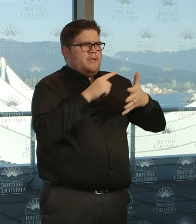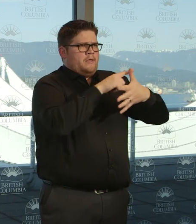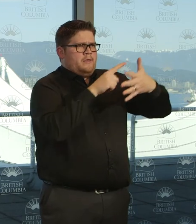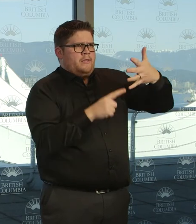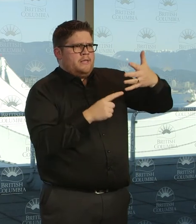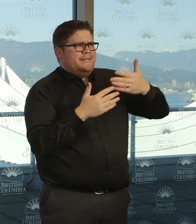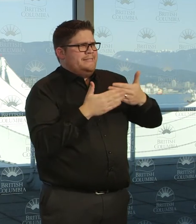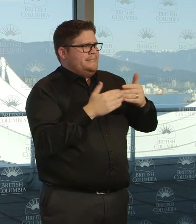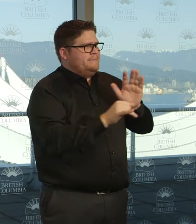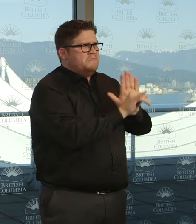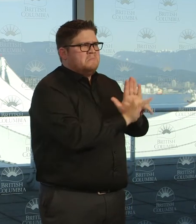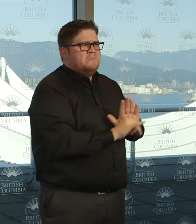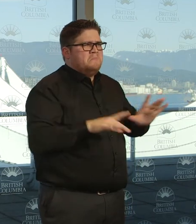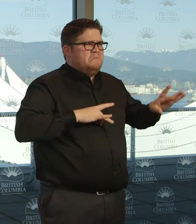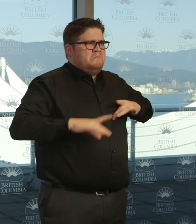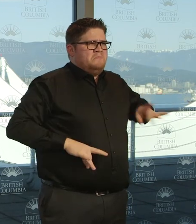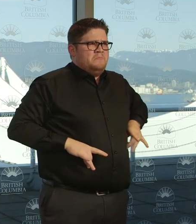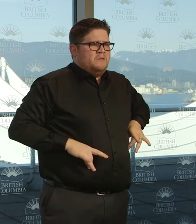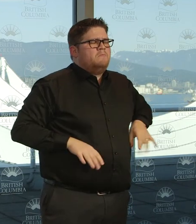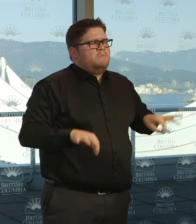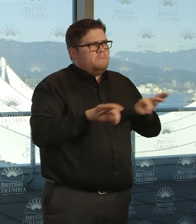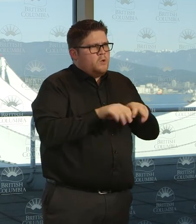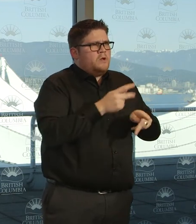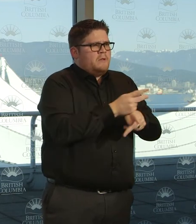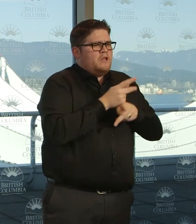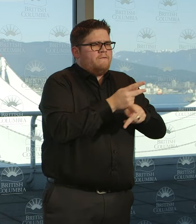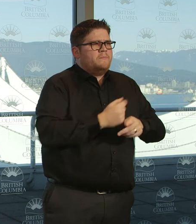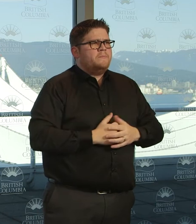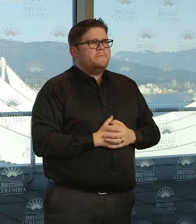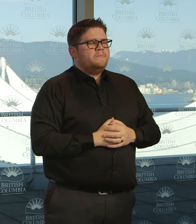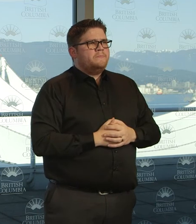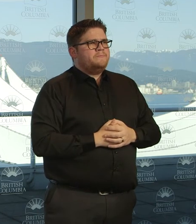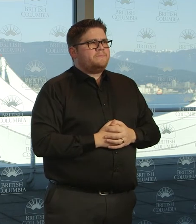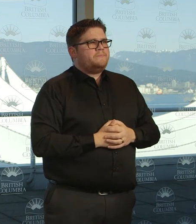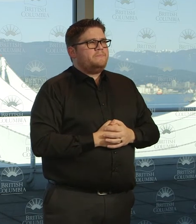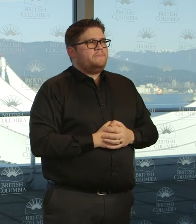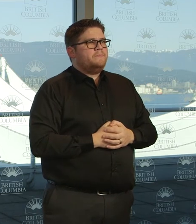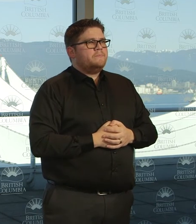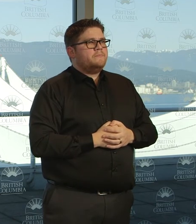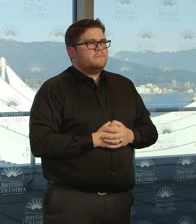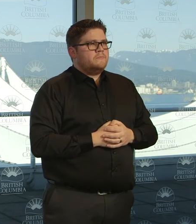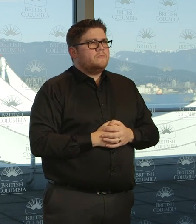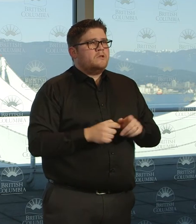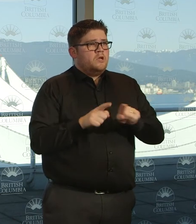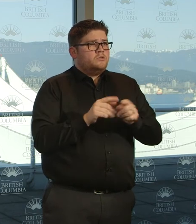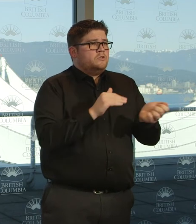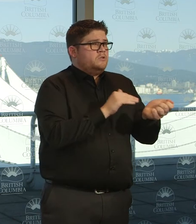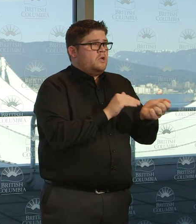I think what Dr. Henry said that is so important is that under these circumstances we have to continue to be calm,